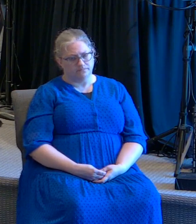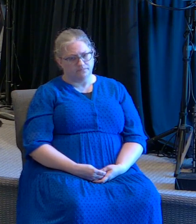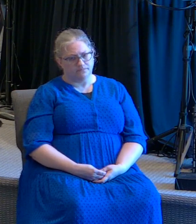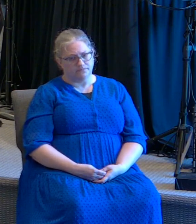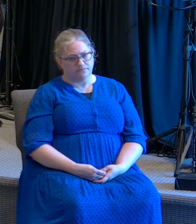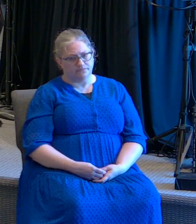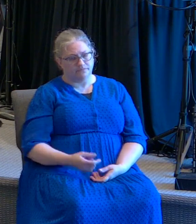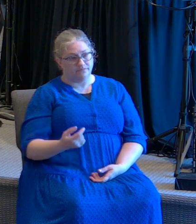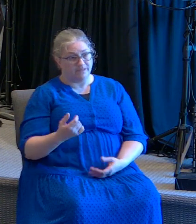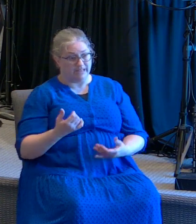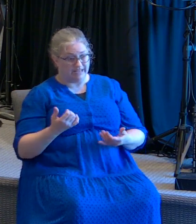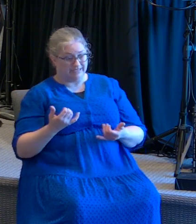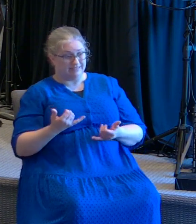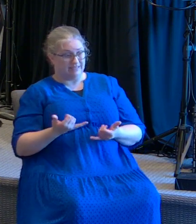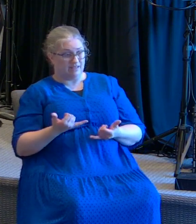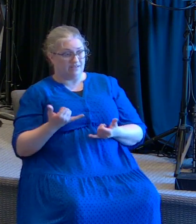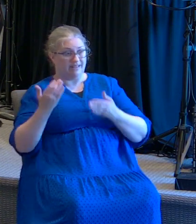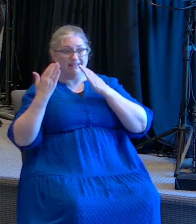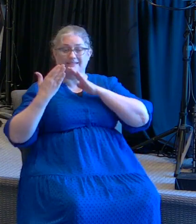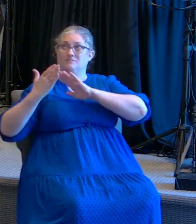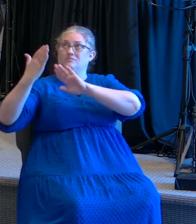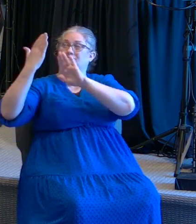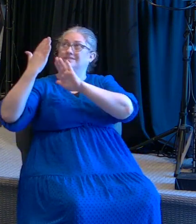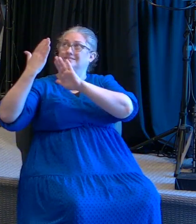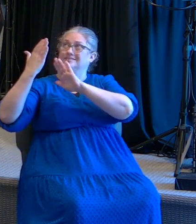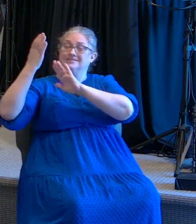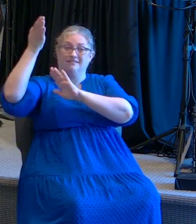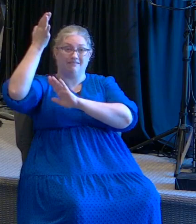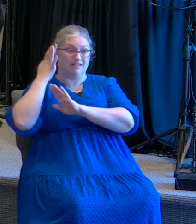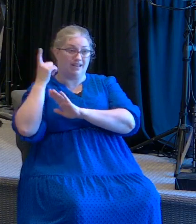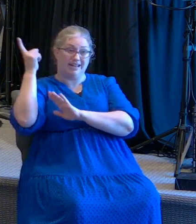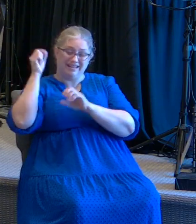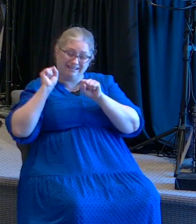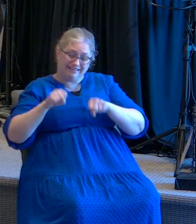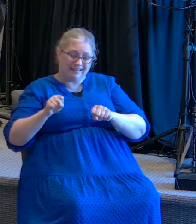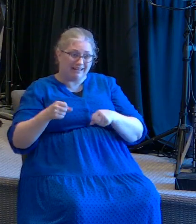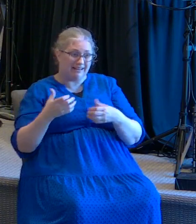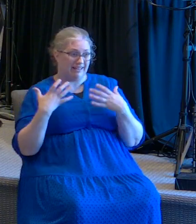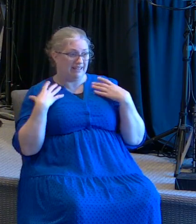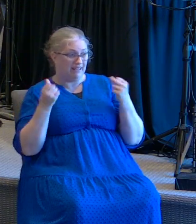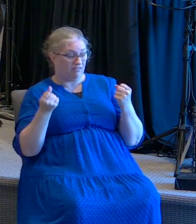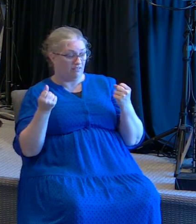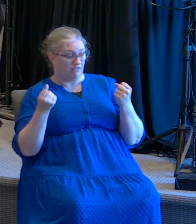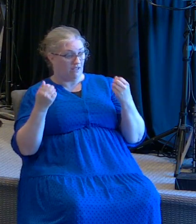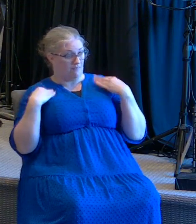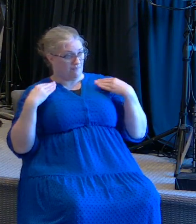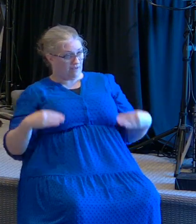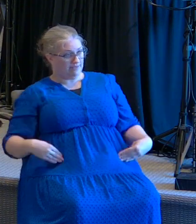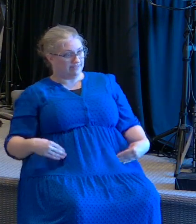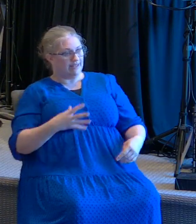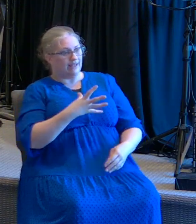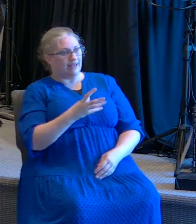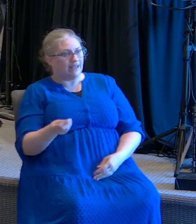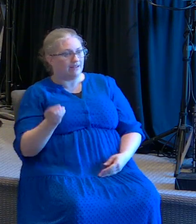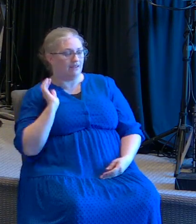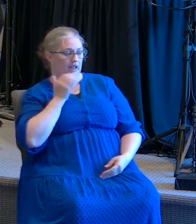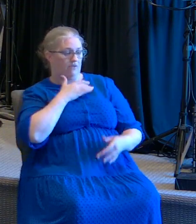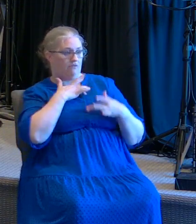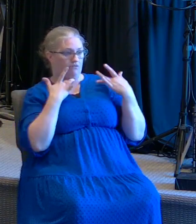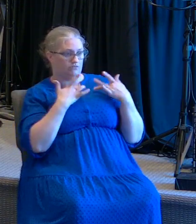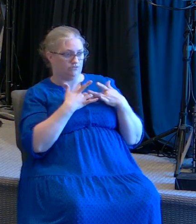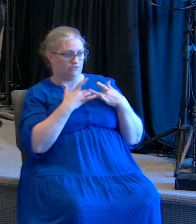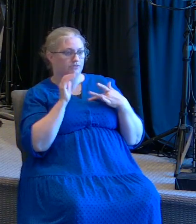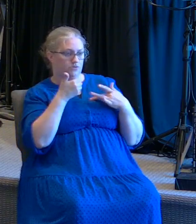we are in the presence of a God that can heal us in the flesh and in our hearts estamos delante de la presencia de un Dios